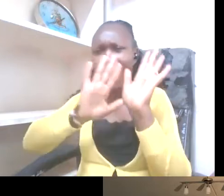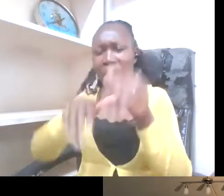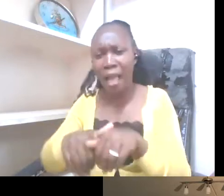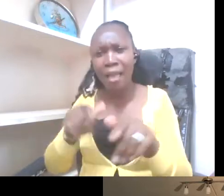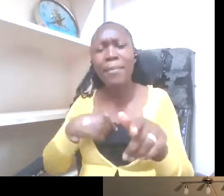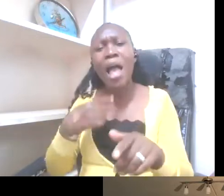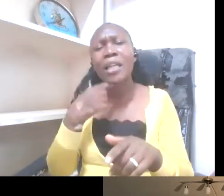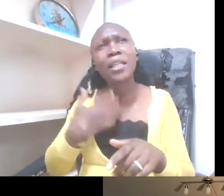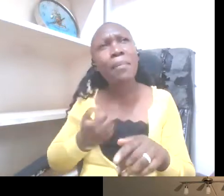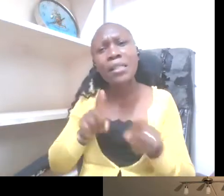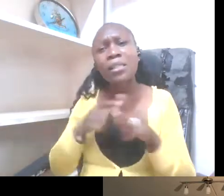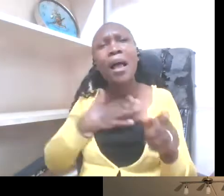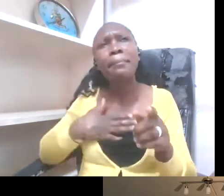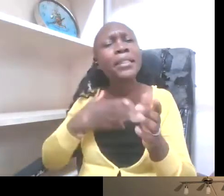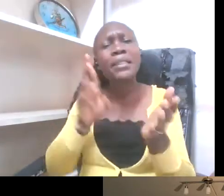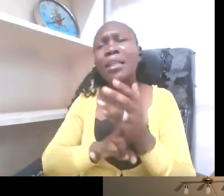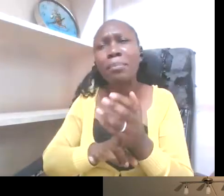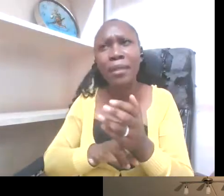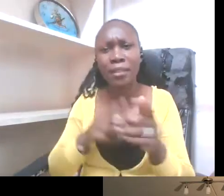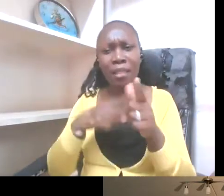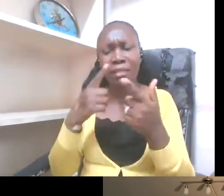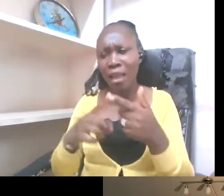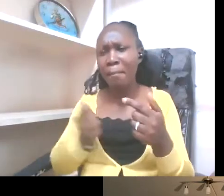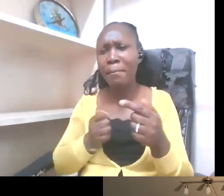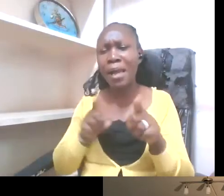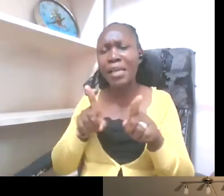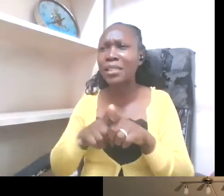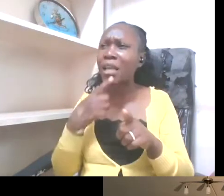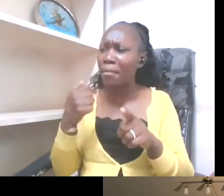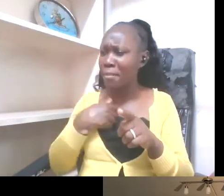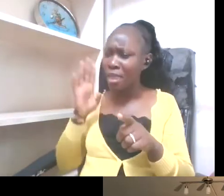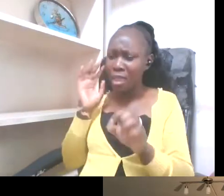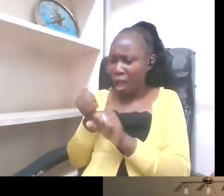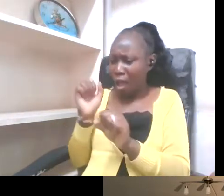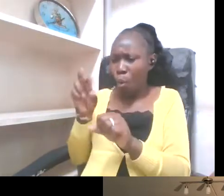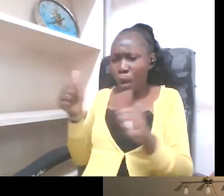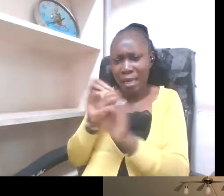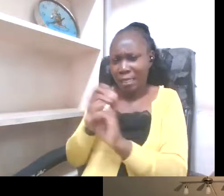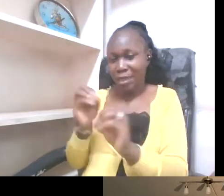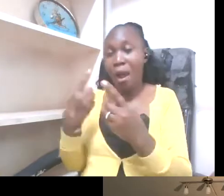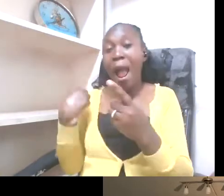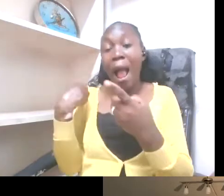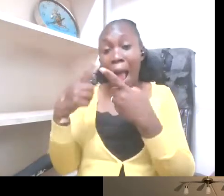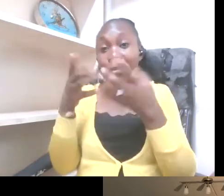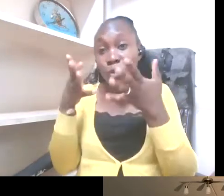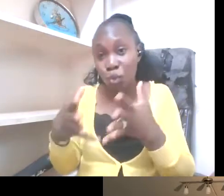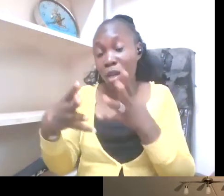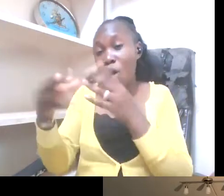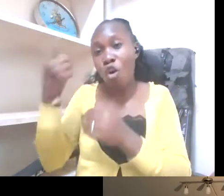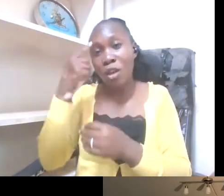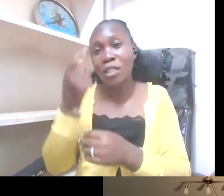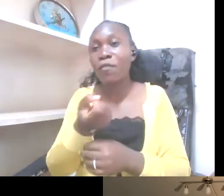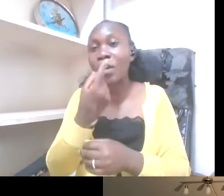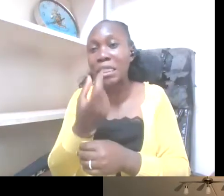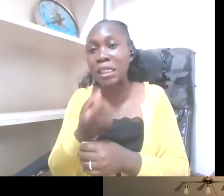can hear properly. I can't, you know. And up to today, she still goes for treatment for her one ear. So it is possible for